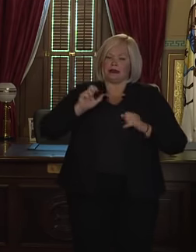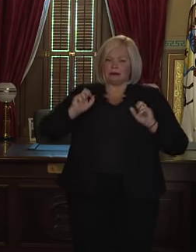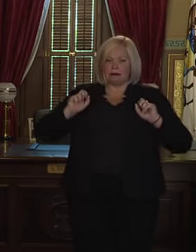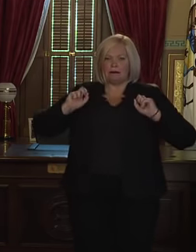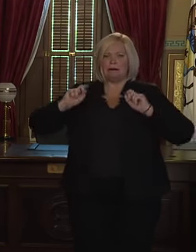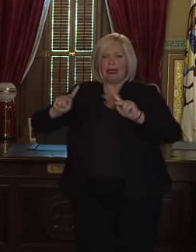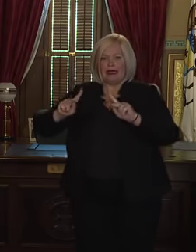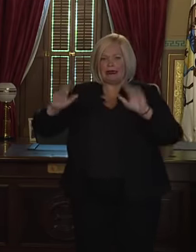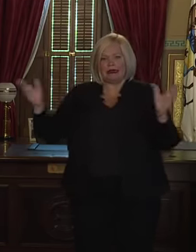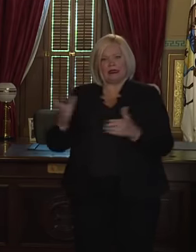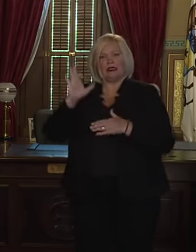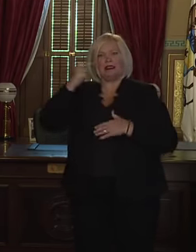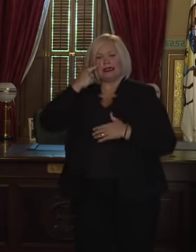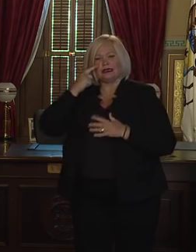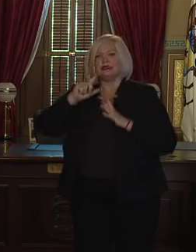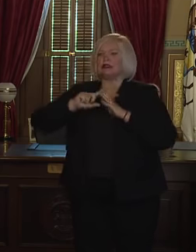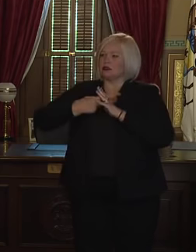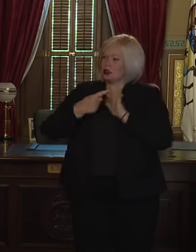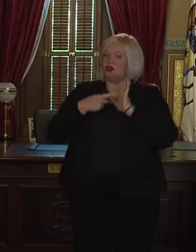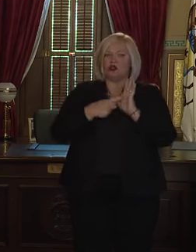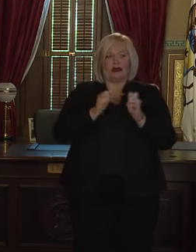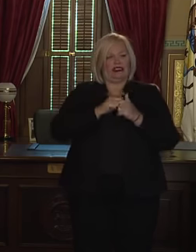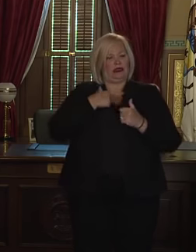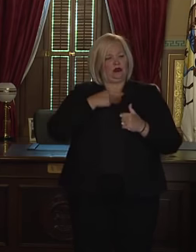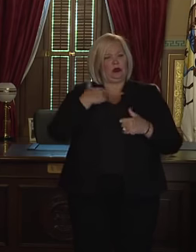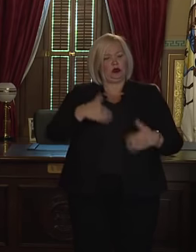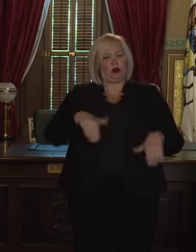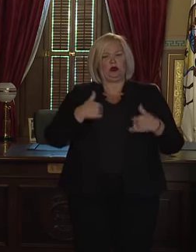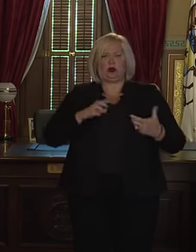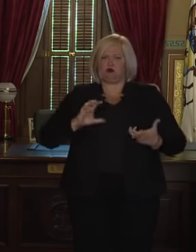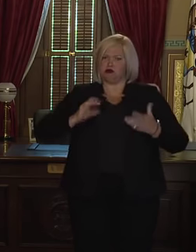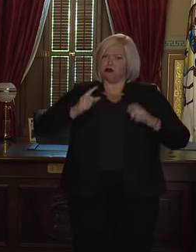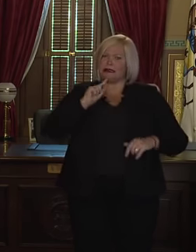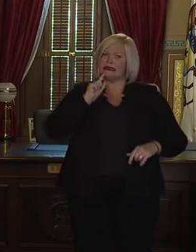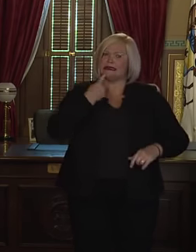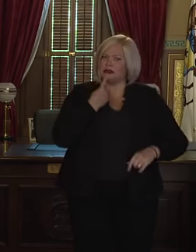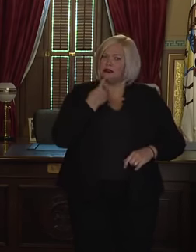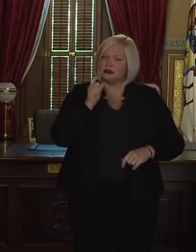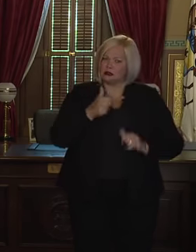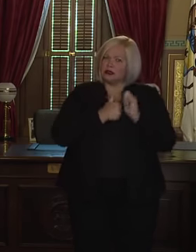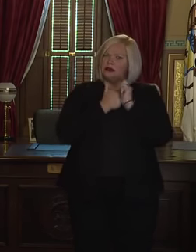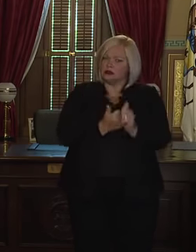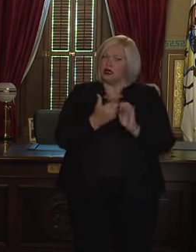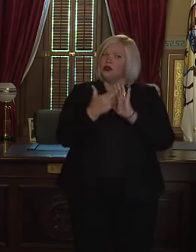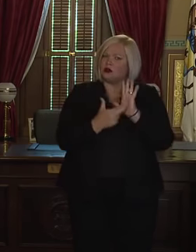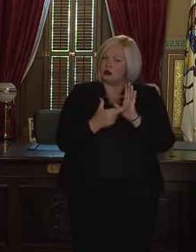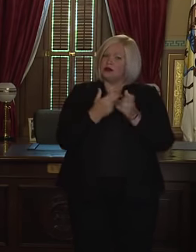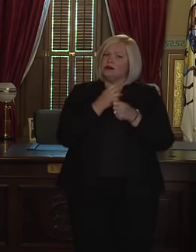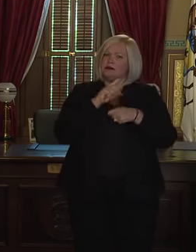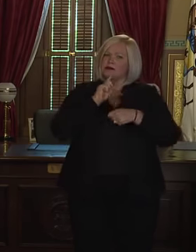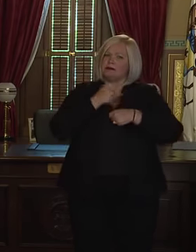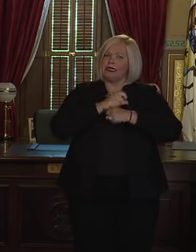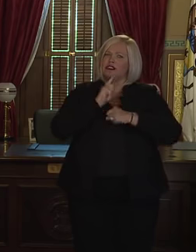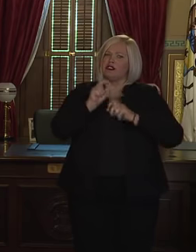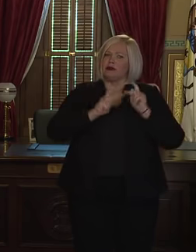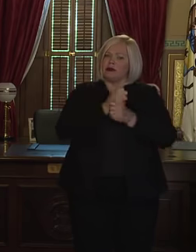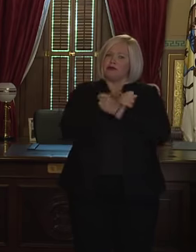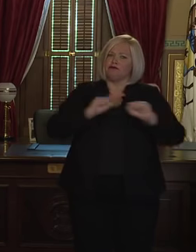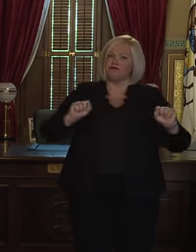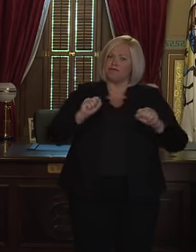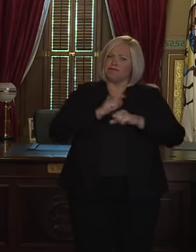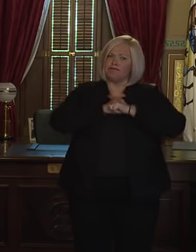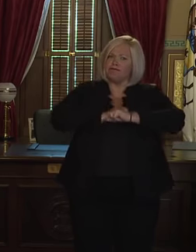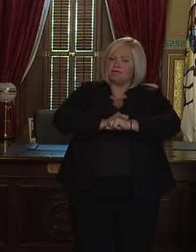to town and start showing that they take this crisis seriously too. I'm ready to work with the legislature,